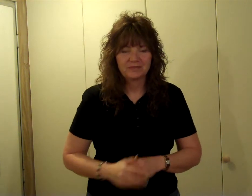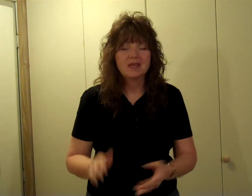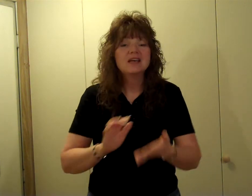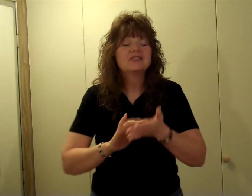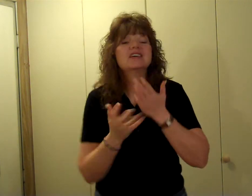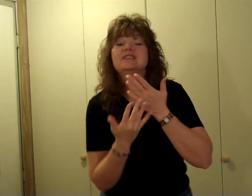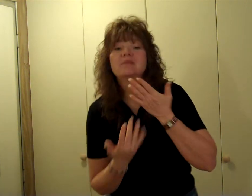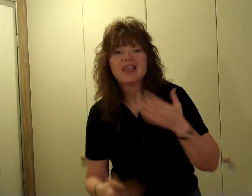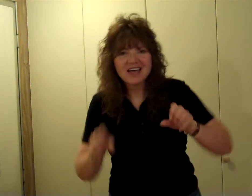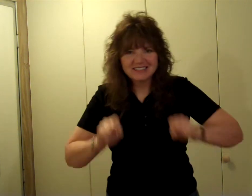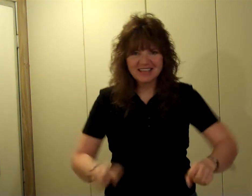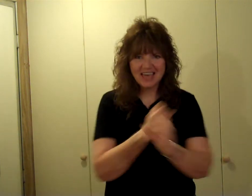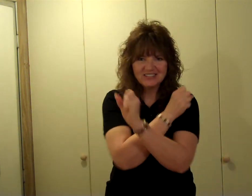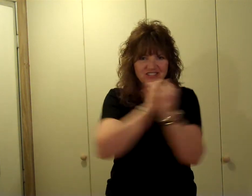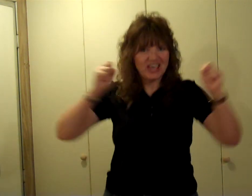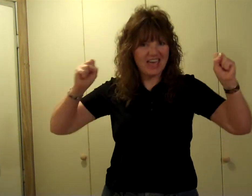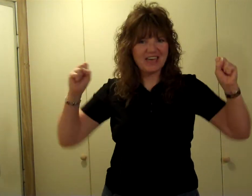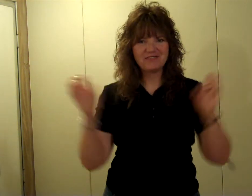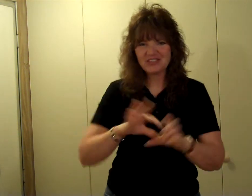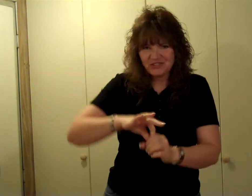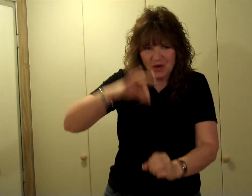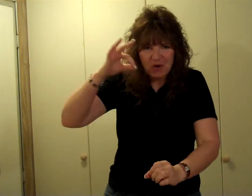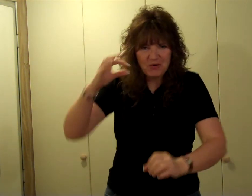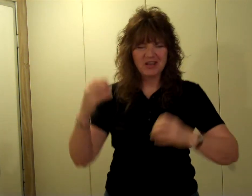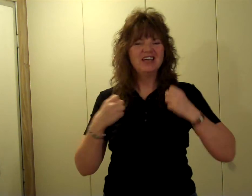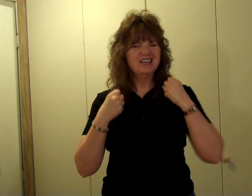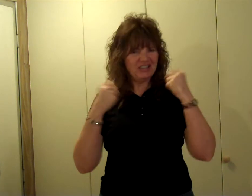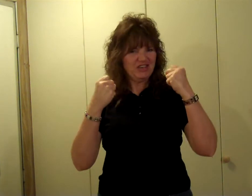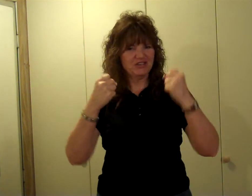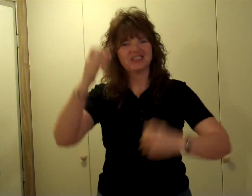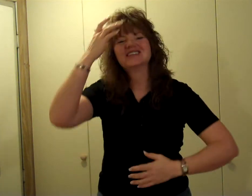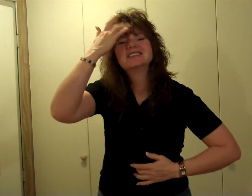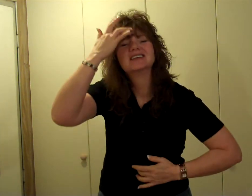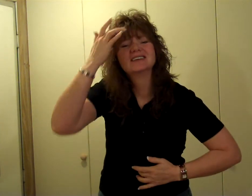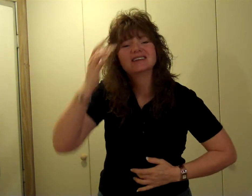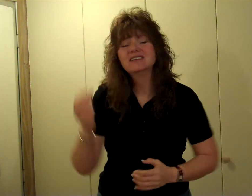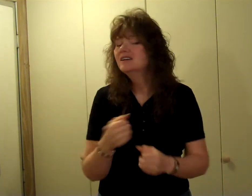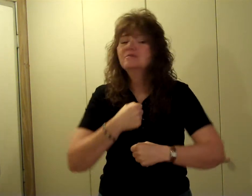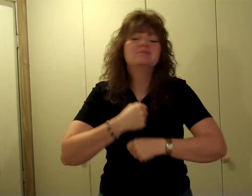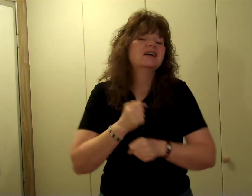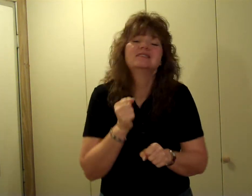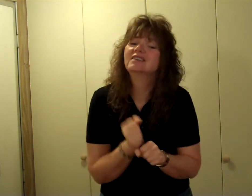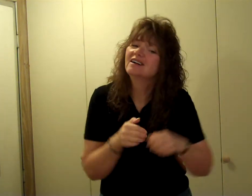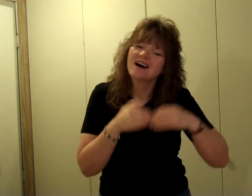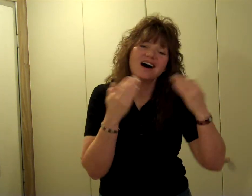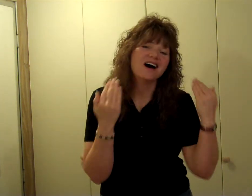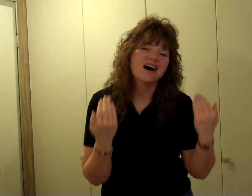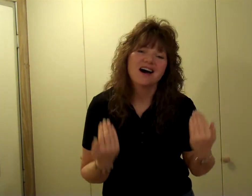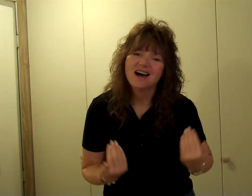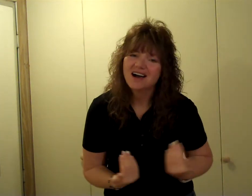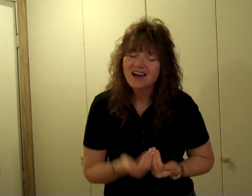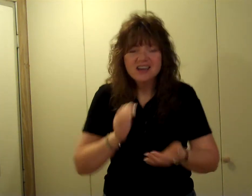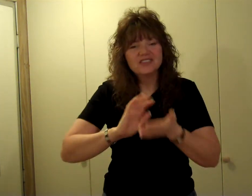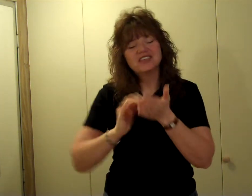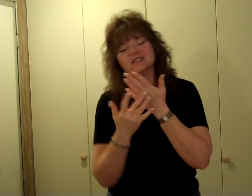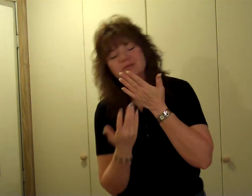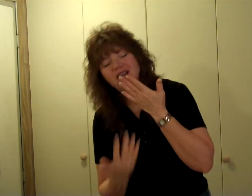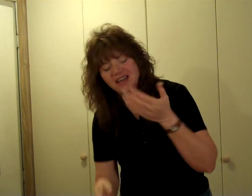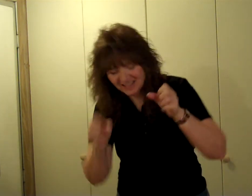This blood can save the soul, heal the sick, mend the heart. This blood